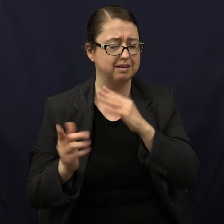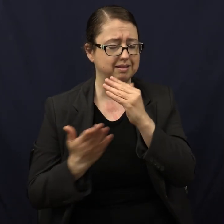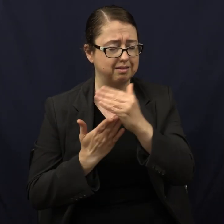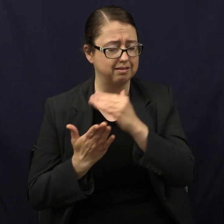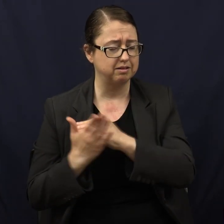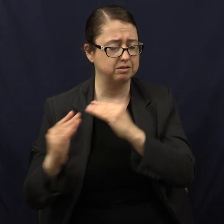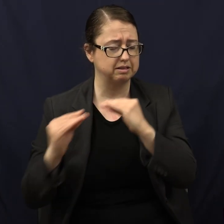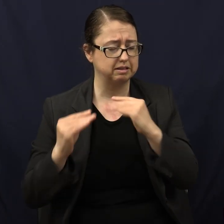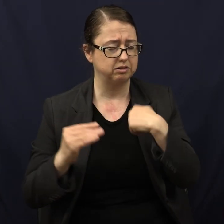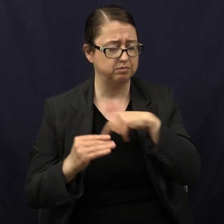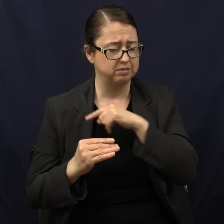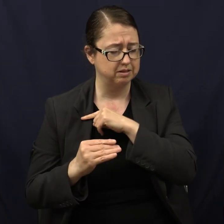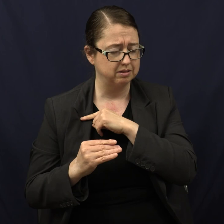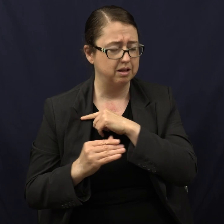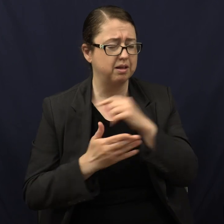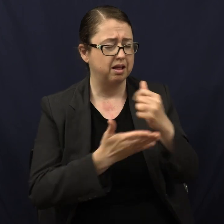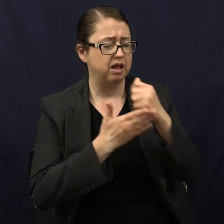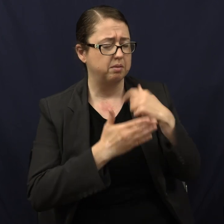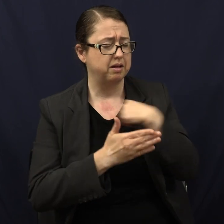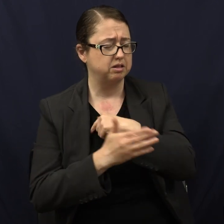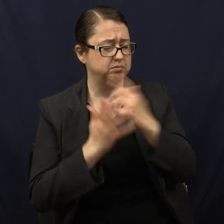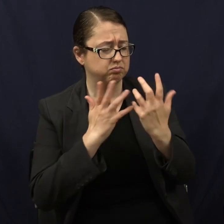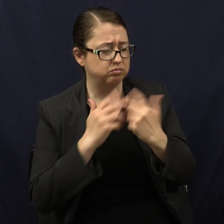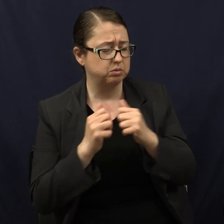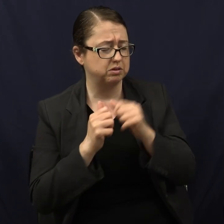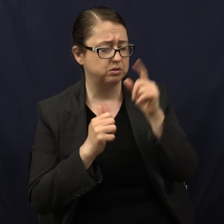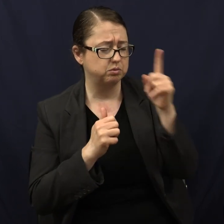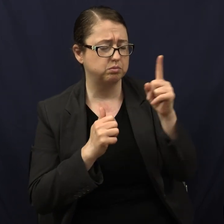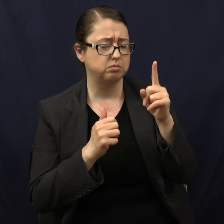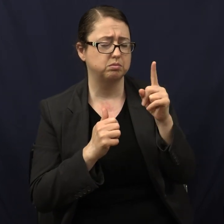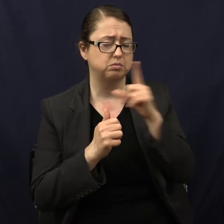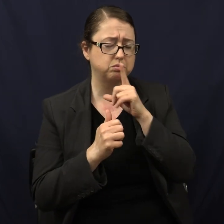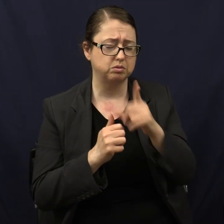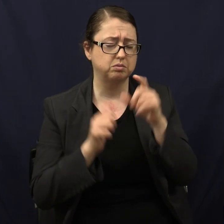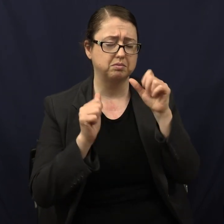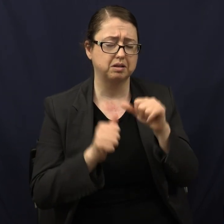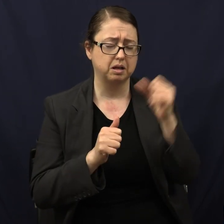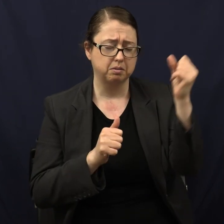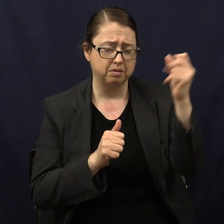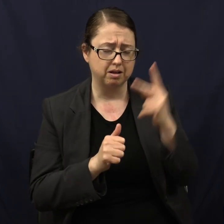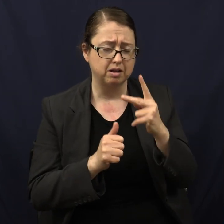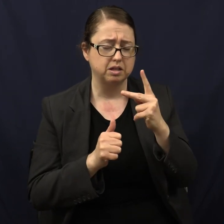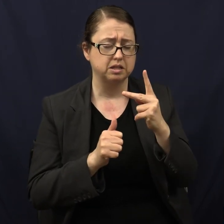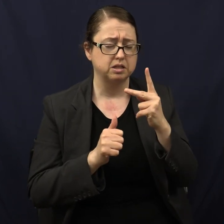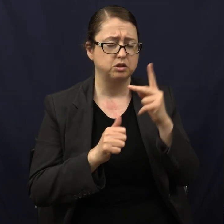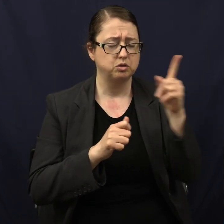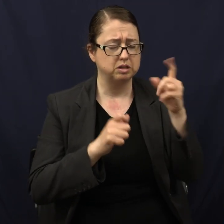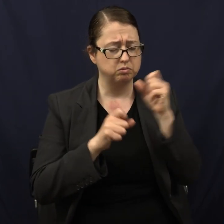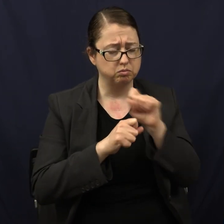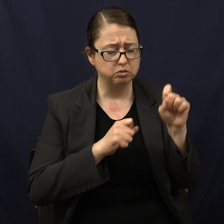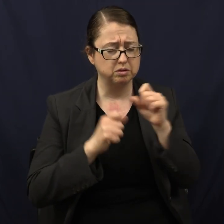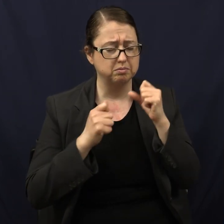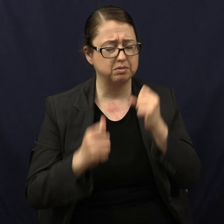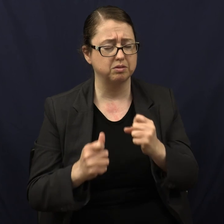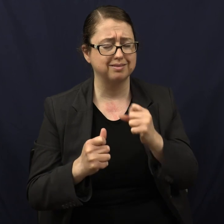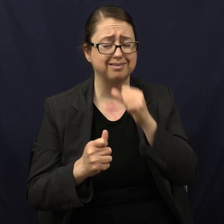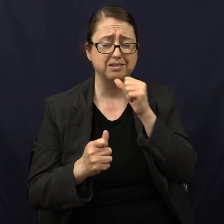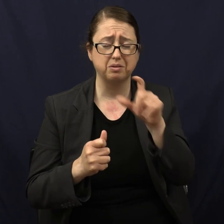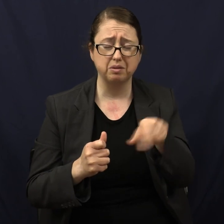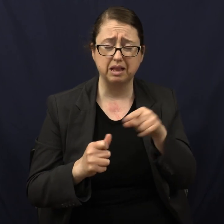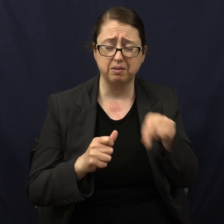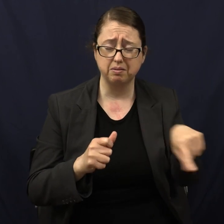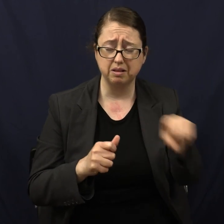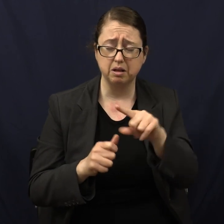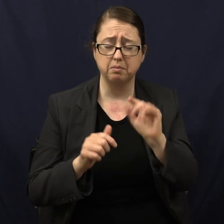Lord. But help us, Lord, to be in cooperation with you, that you truly may come back, that you may work with power, not only in their